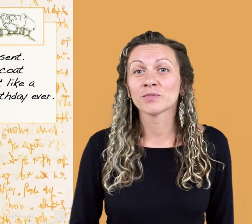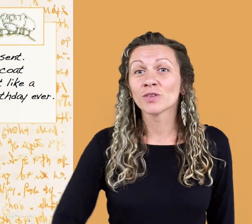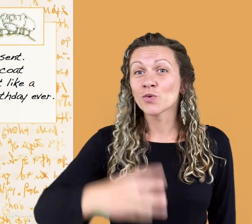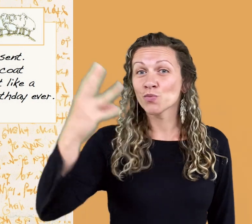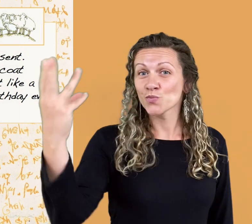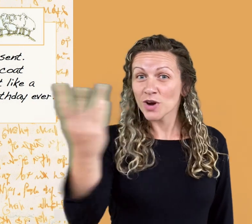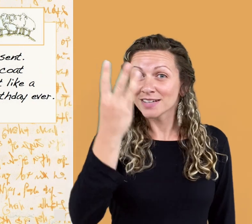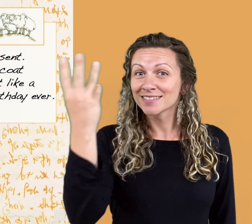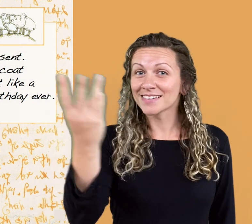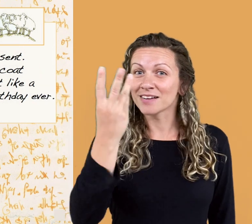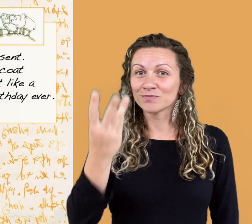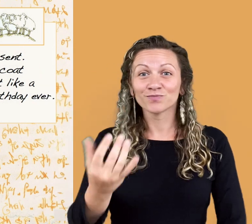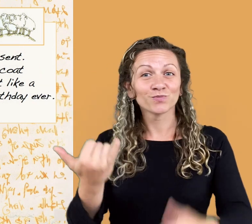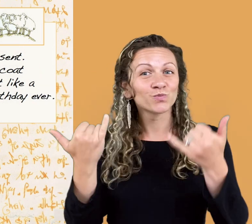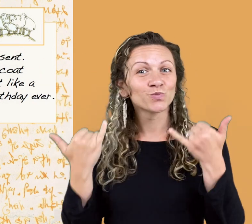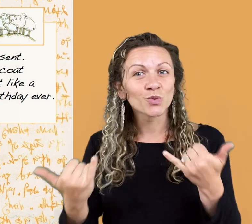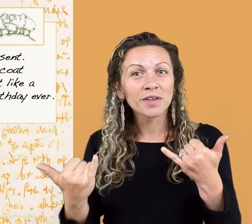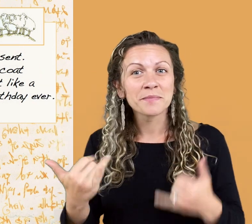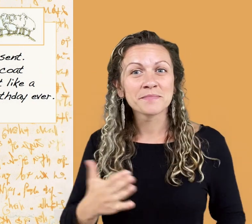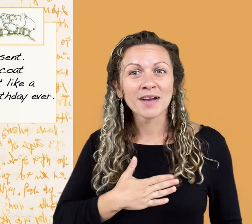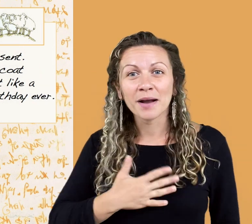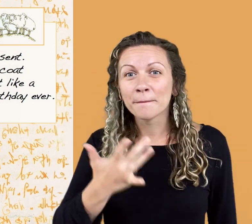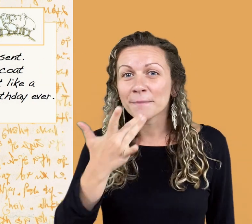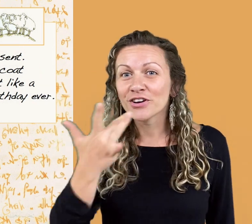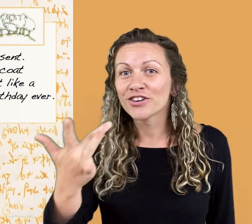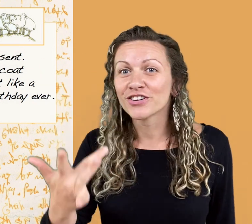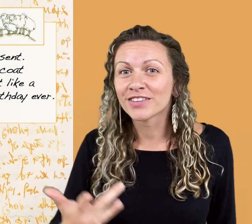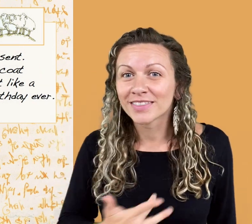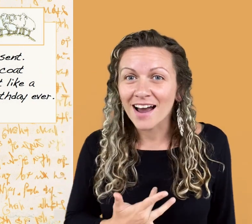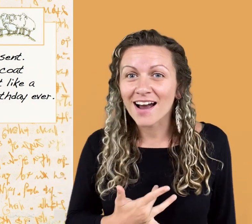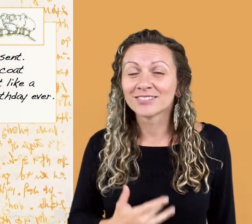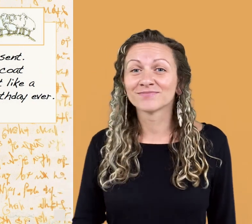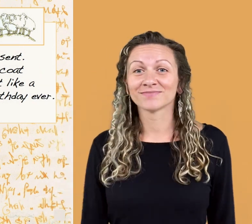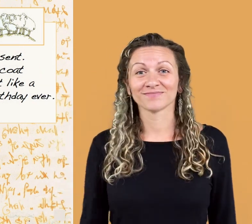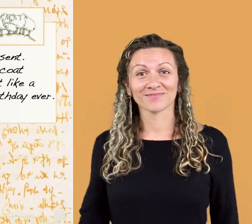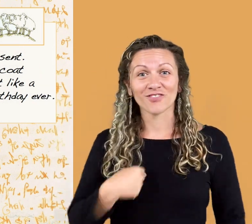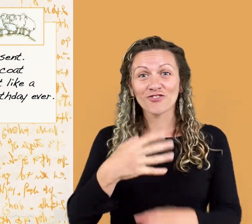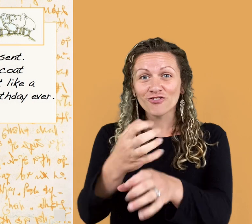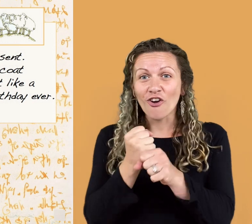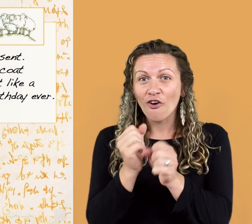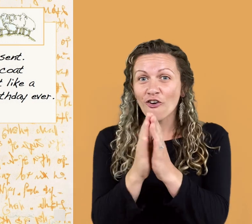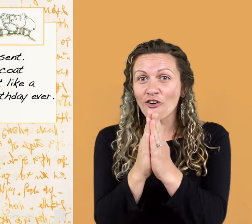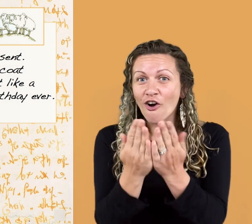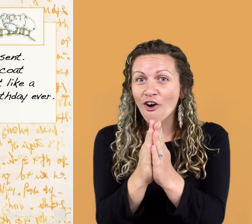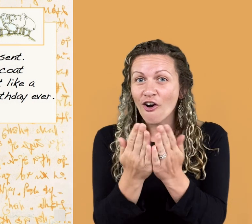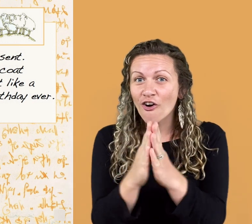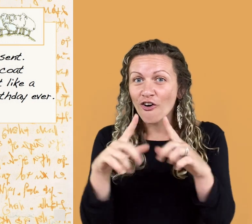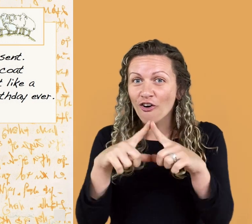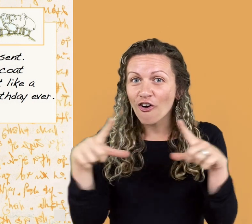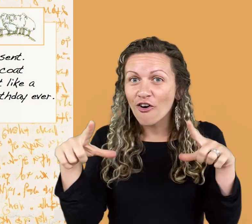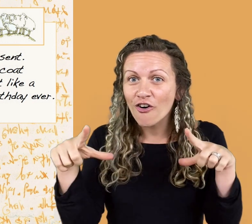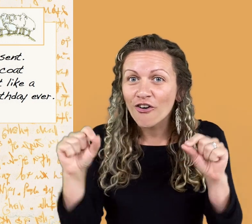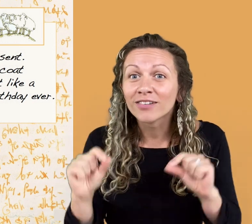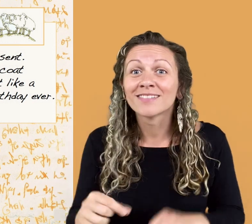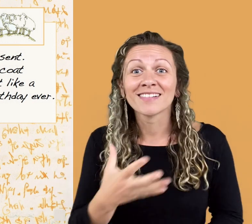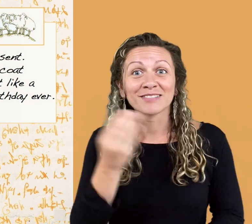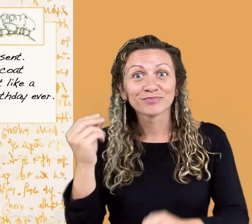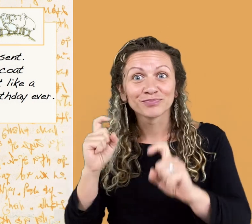Wednesday. Today is my birthday. And I got a card and